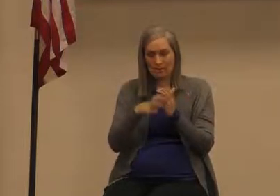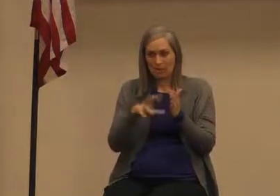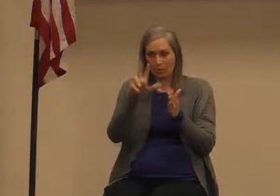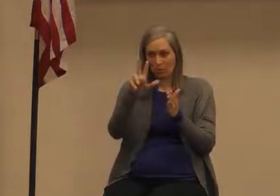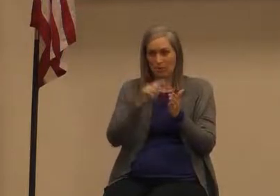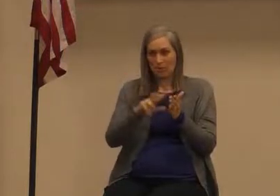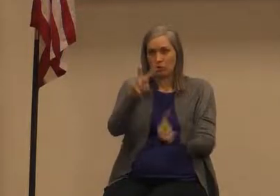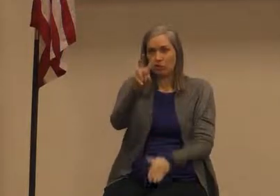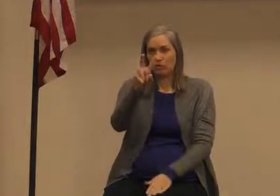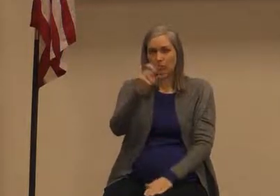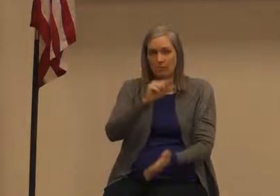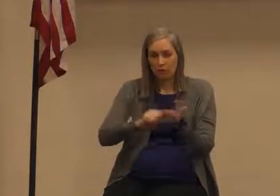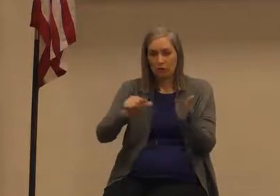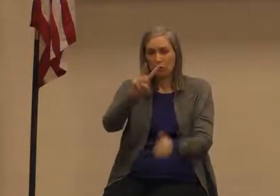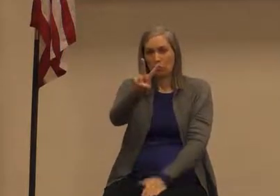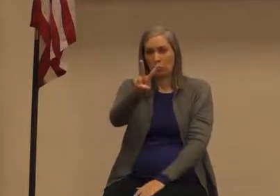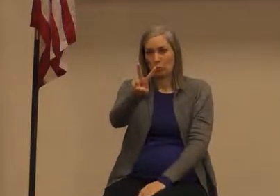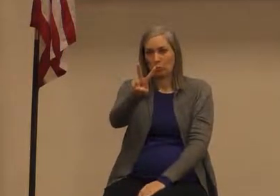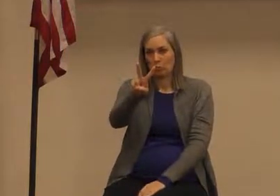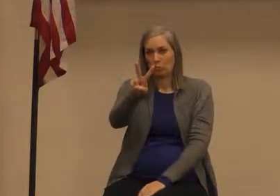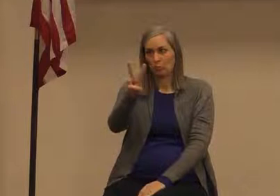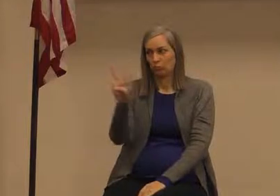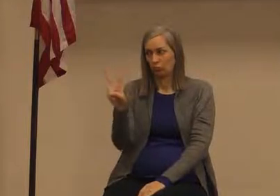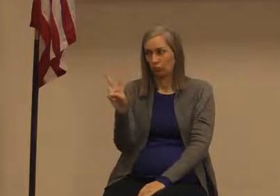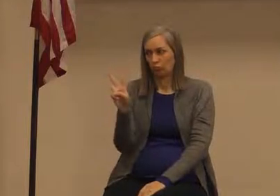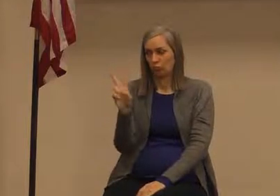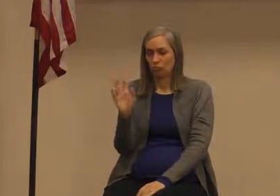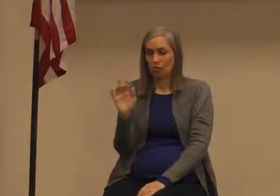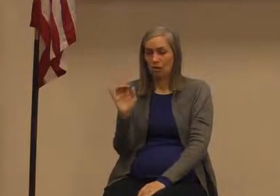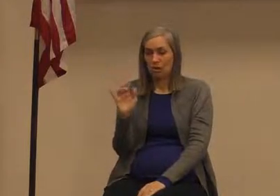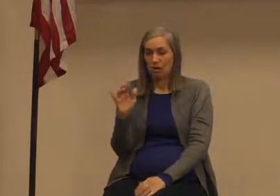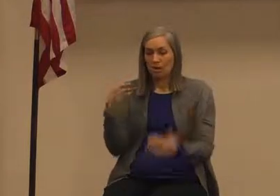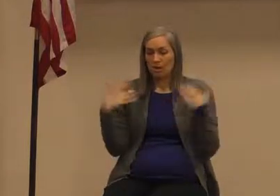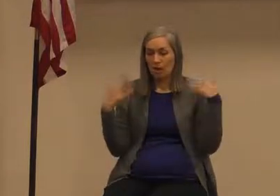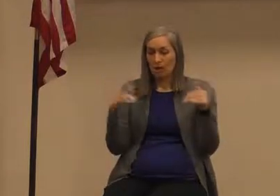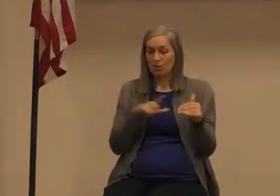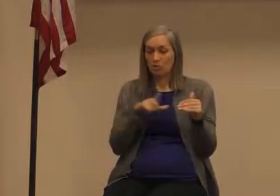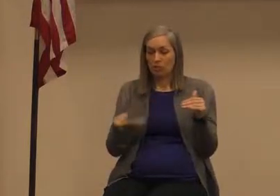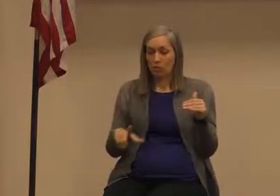verse 2 and the angel of the Lord appeared to him in a flame of fire out